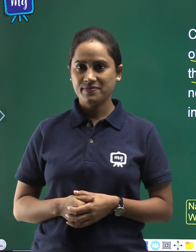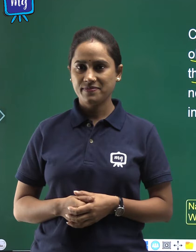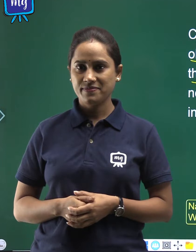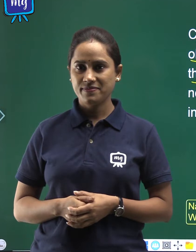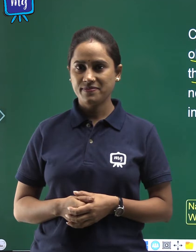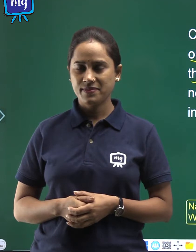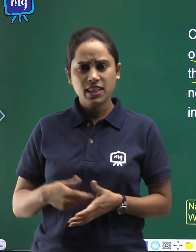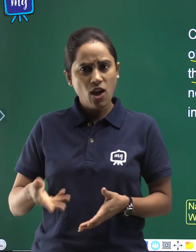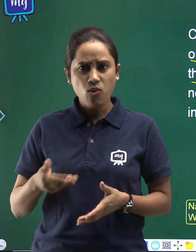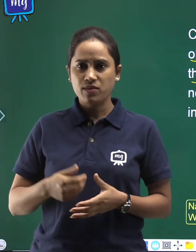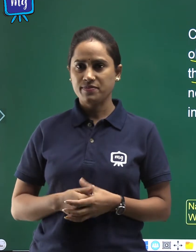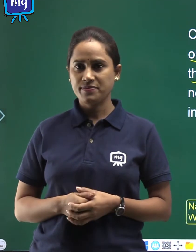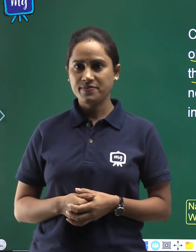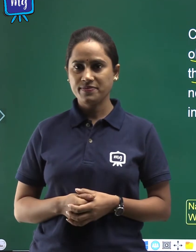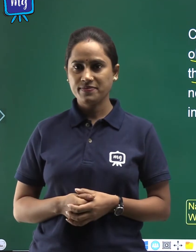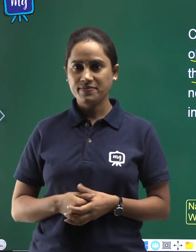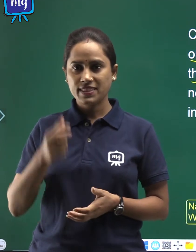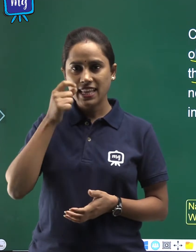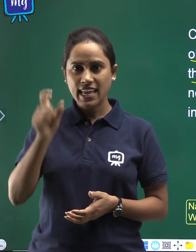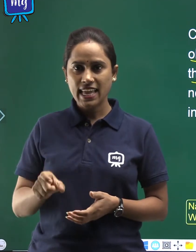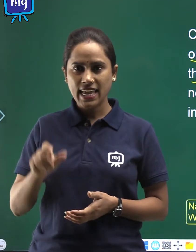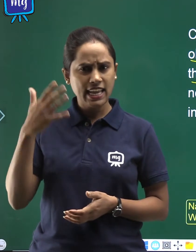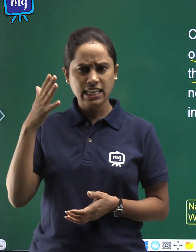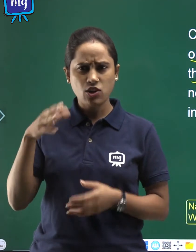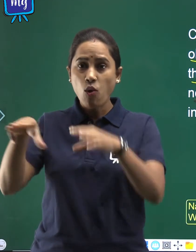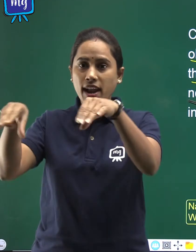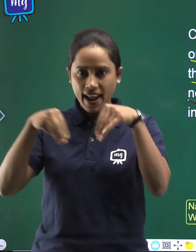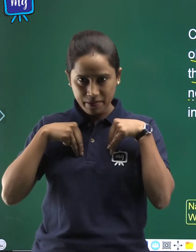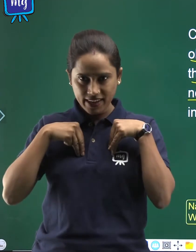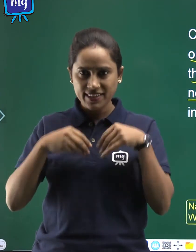Though, he does not admit,